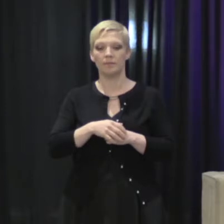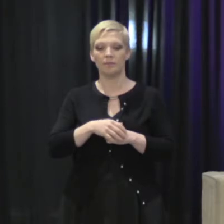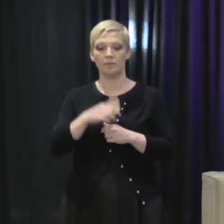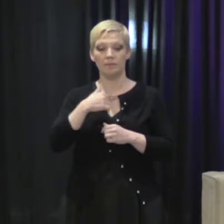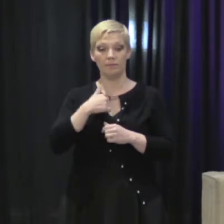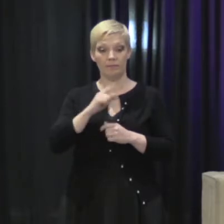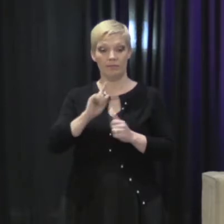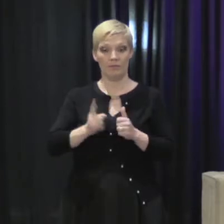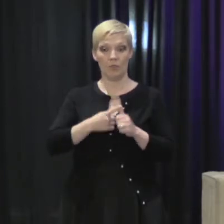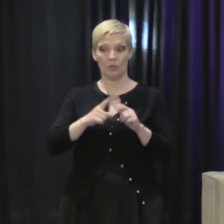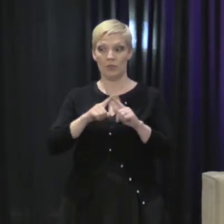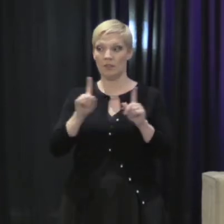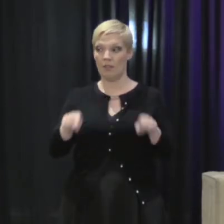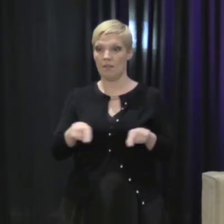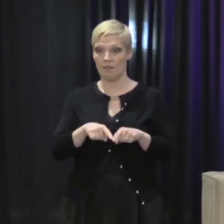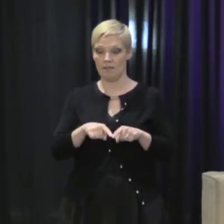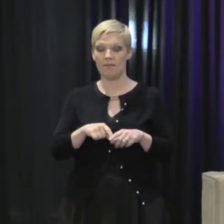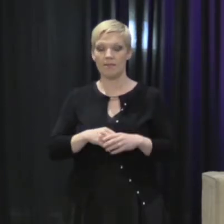Let's see.